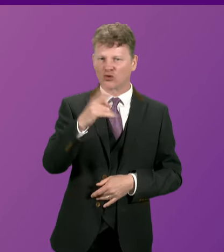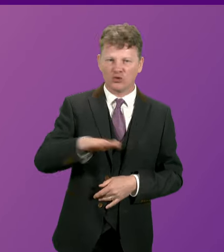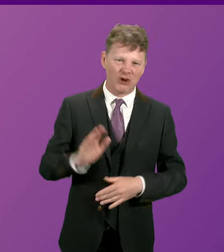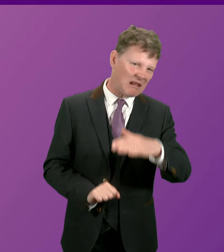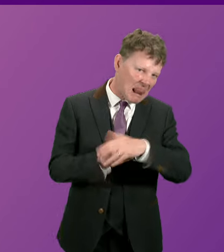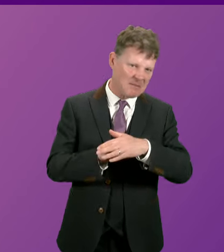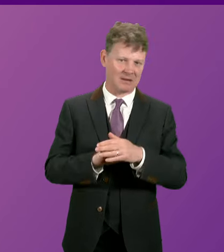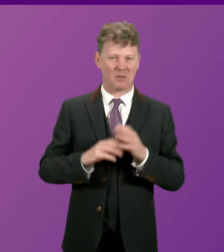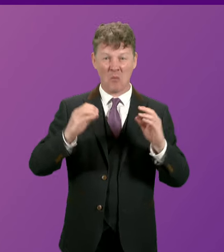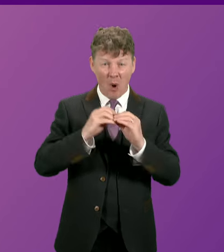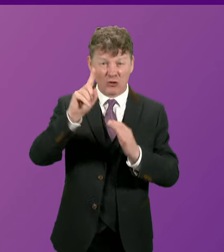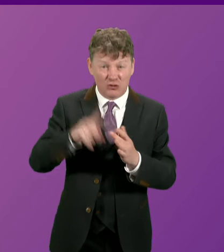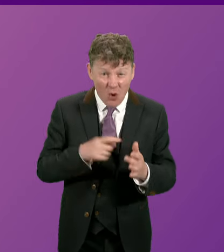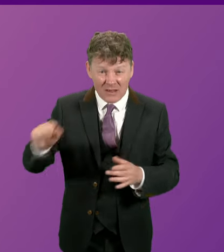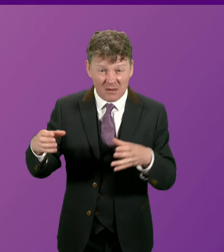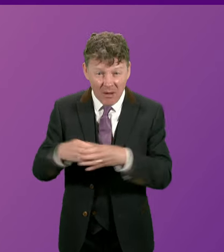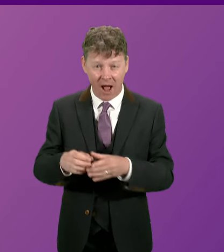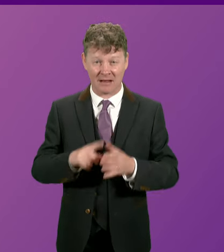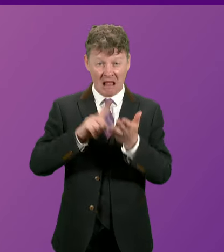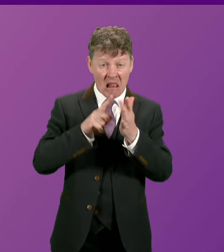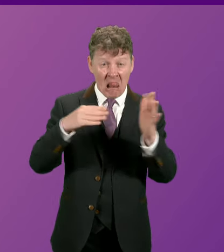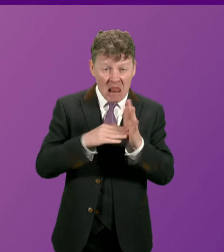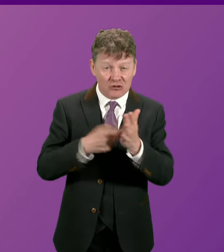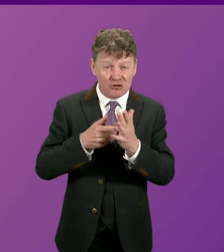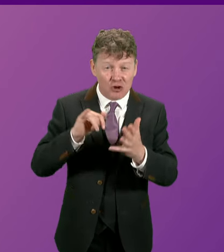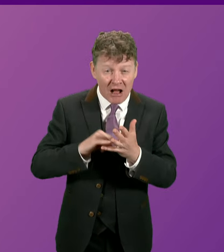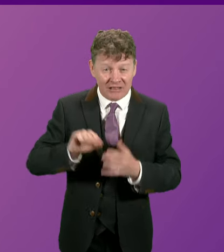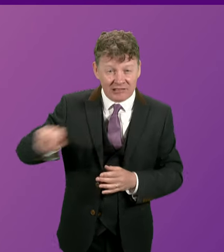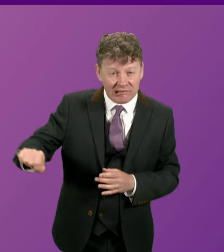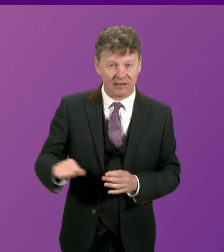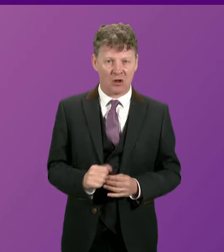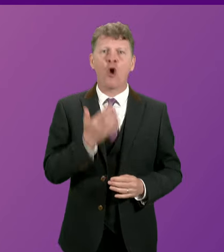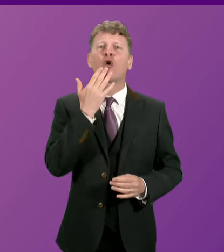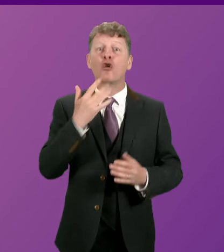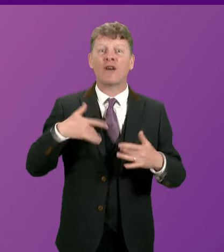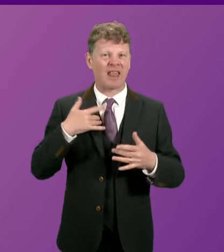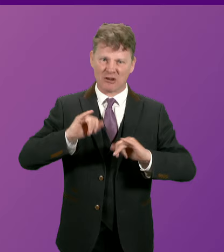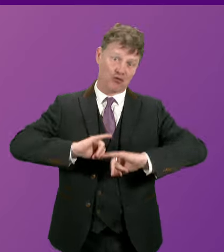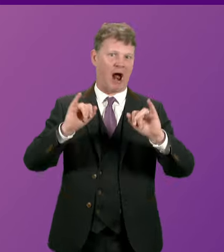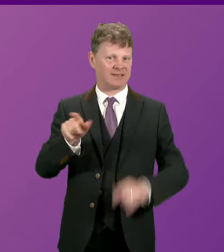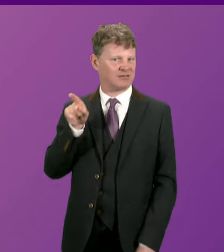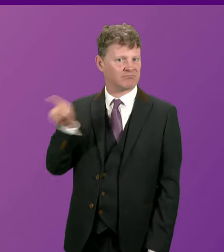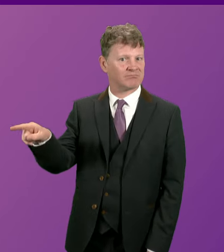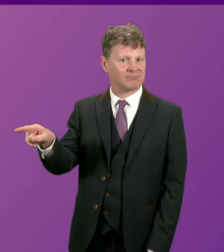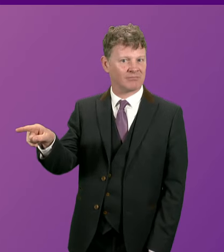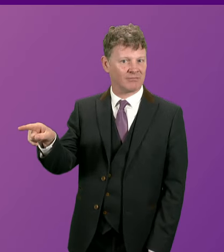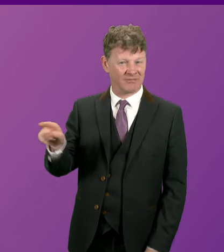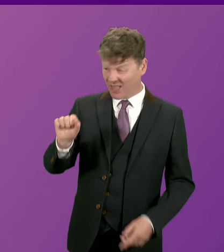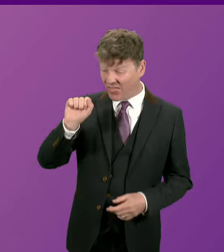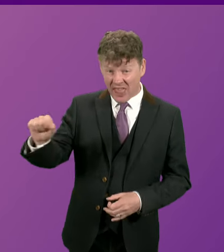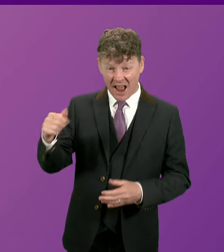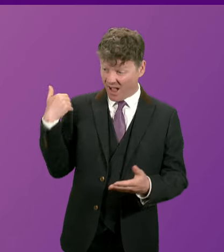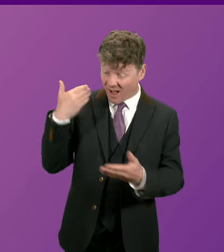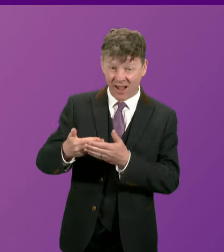the party of Boris Johnson, the party of Liz Trust, the party of the cost-of-living crisis. So with such an abysmal record,